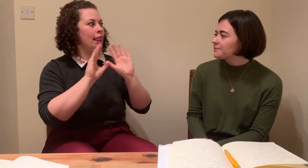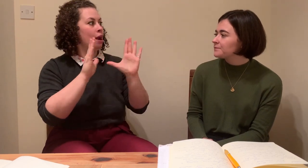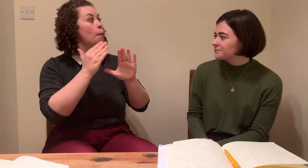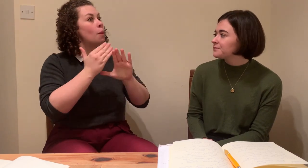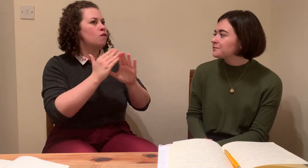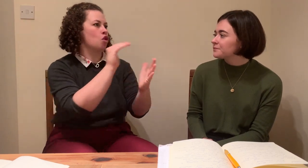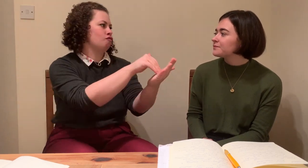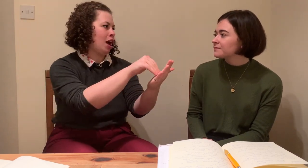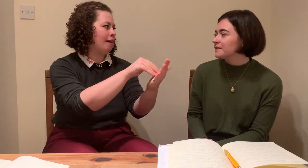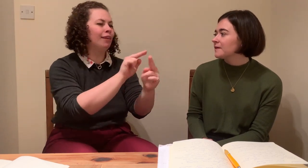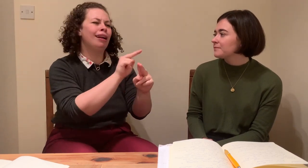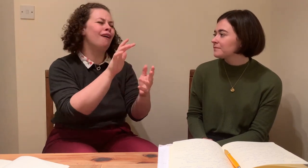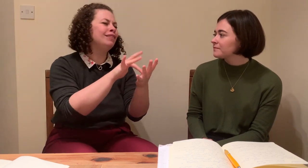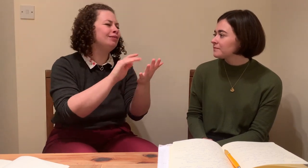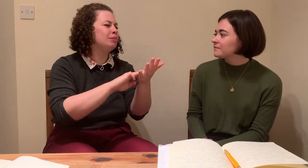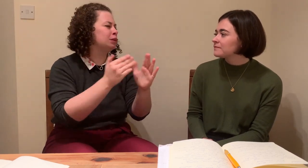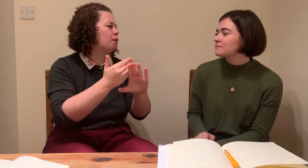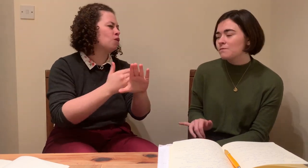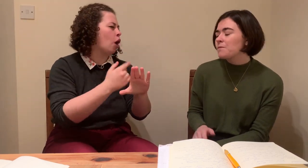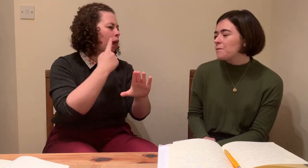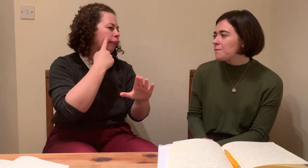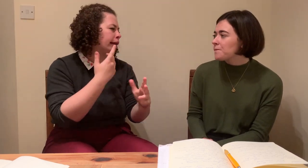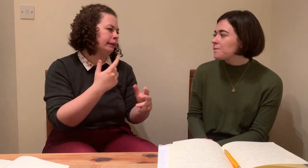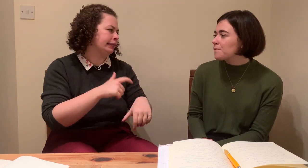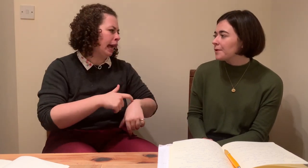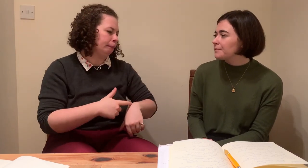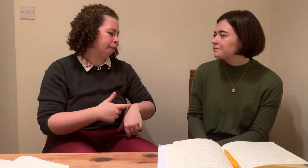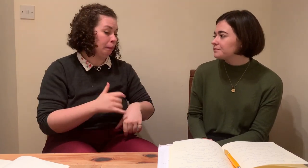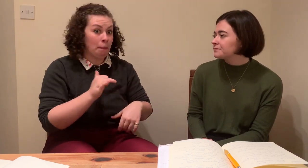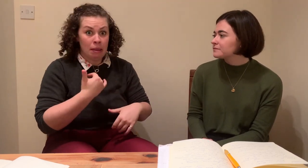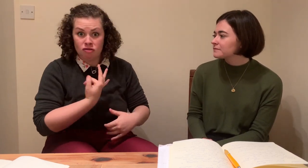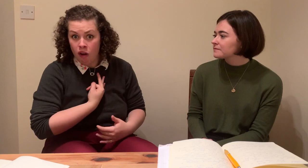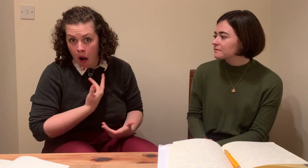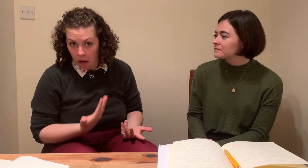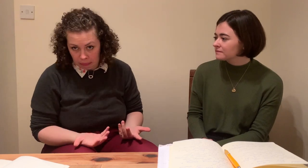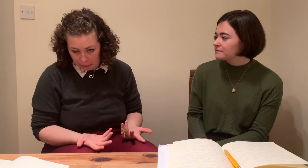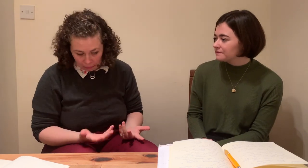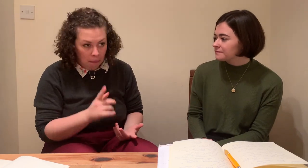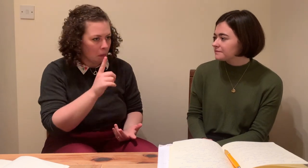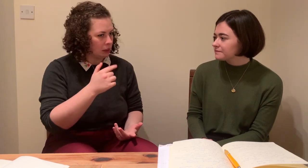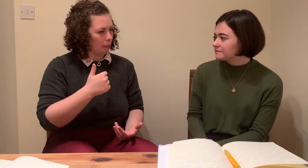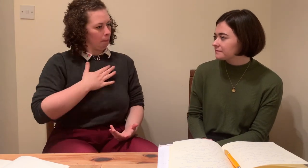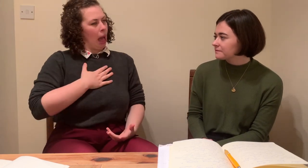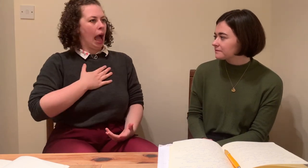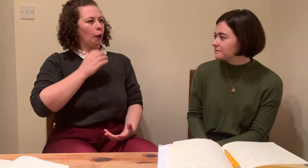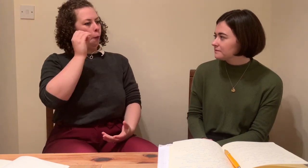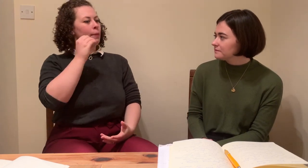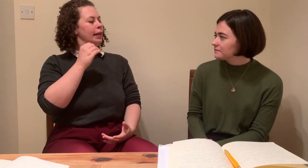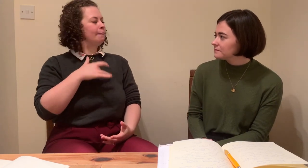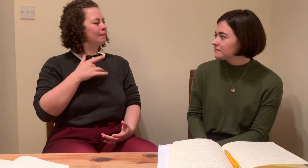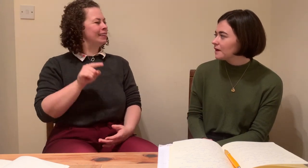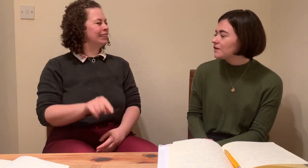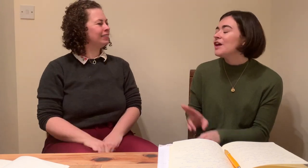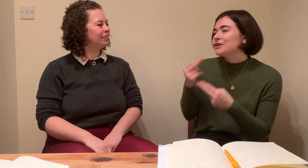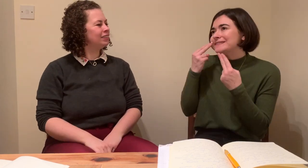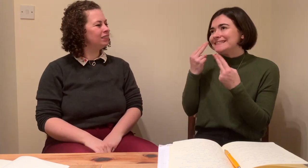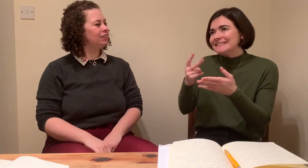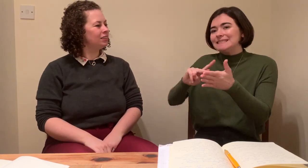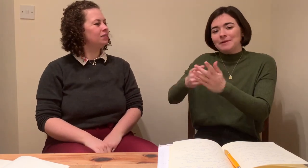deaf interpreter is there, but you need to make sure you have that open communication to know what exactly your role is and how best you're going to work together. Yeah, it's